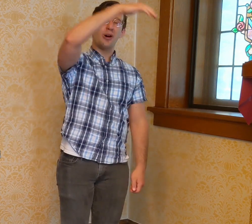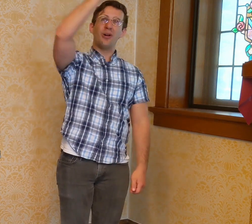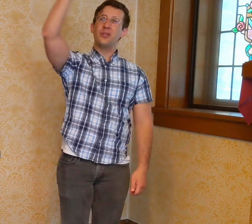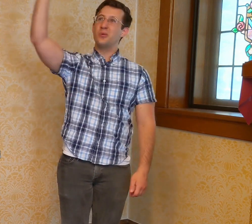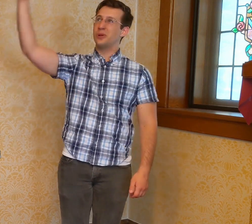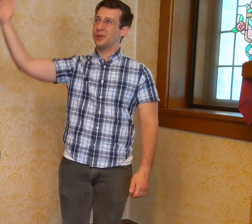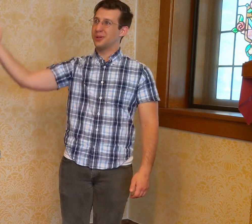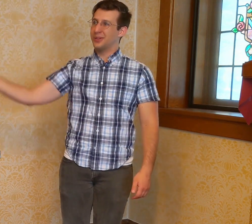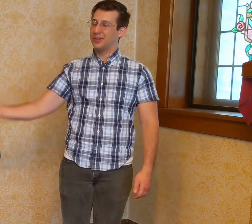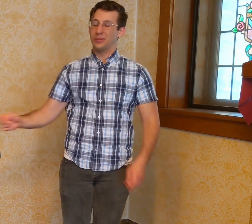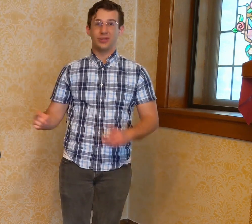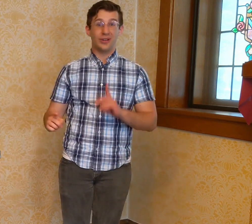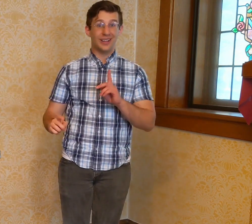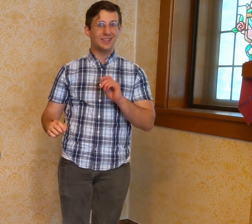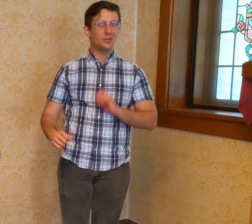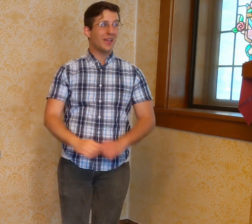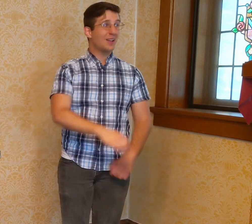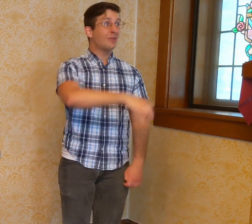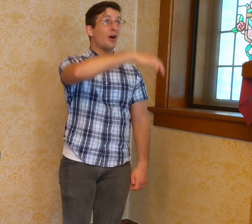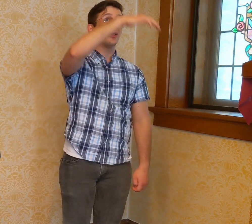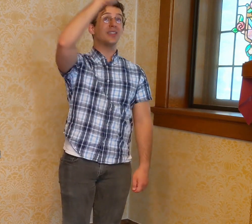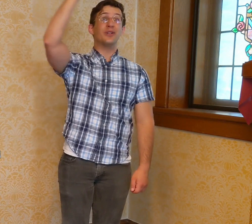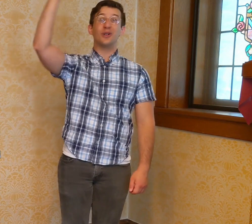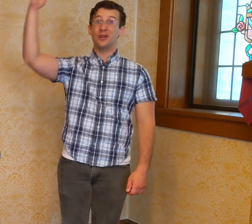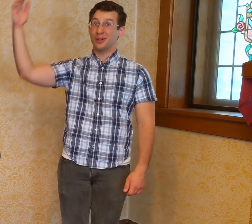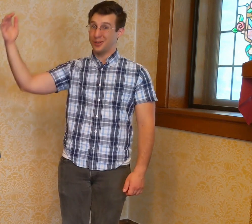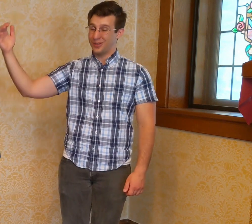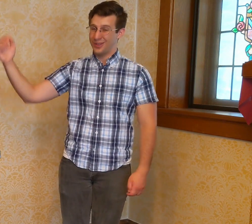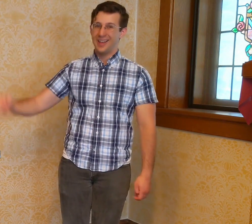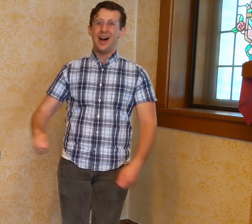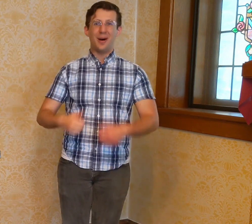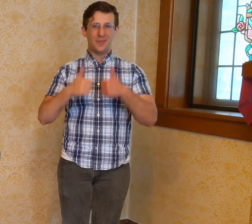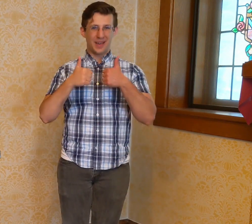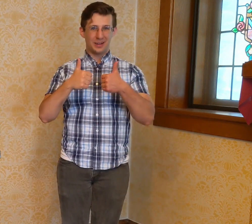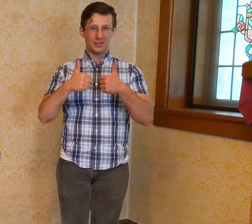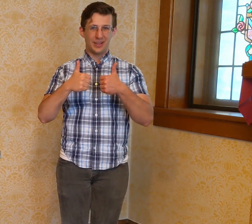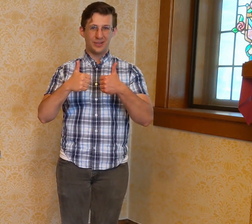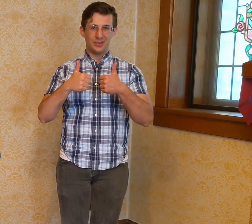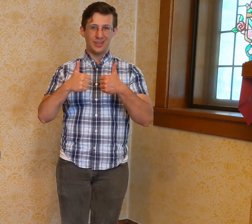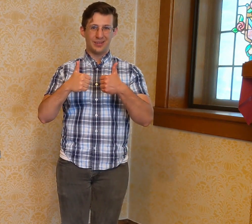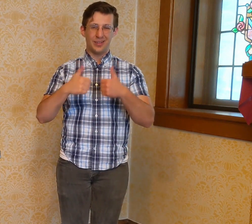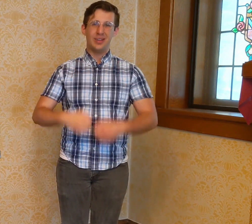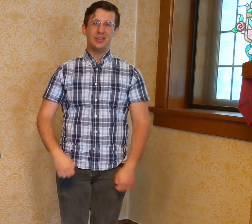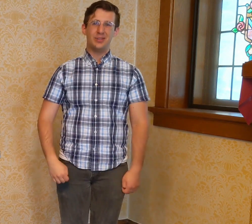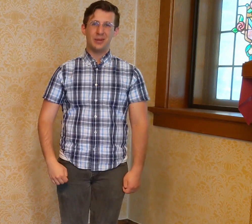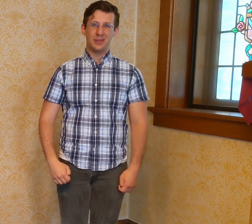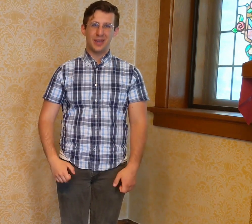all the world, sorry, to make of all the earth, a better place to live. Do that with me.